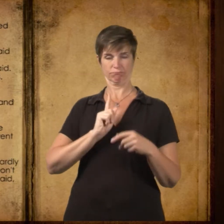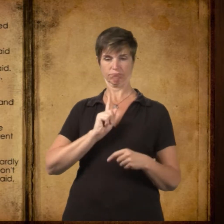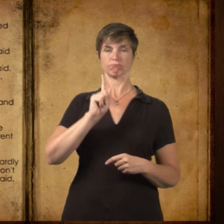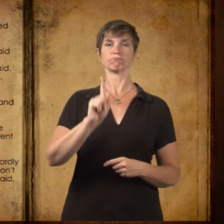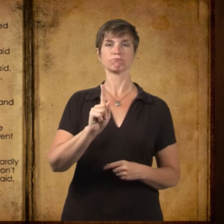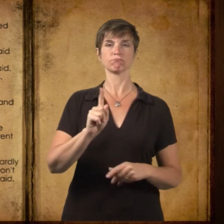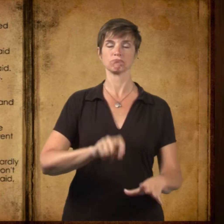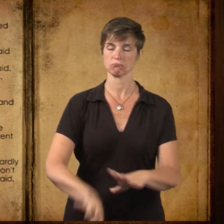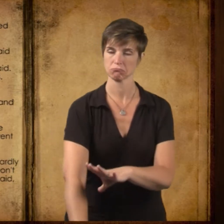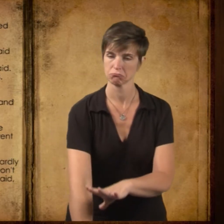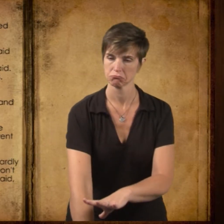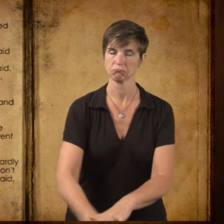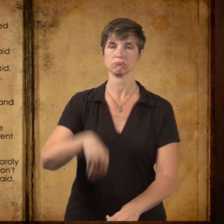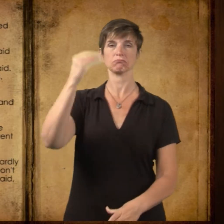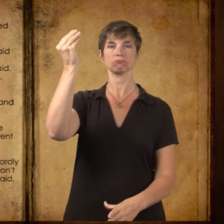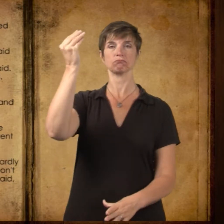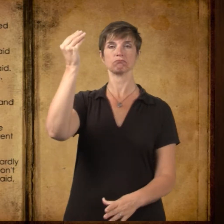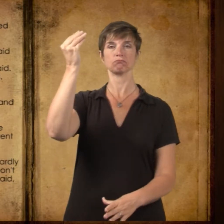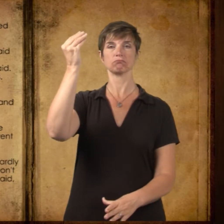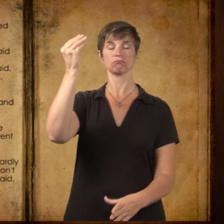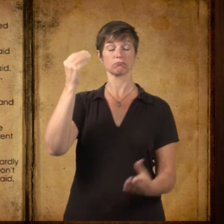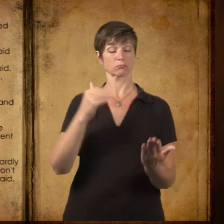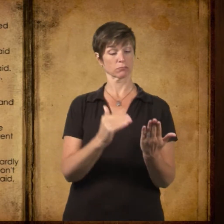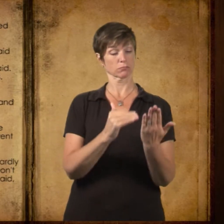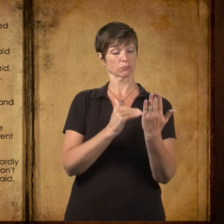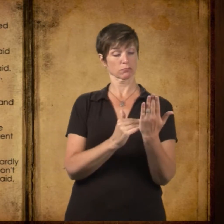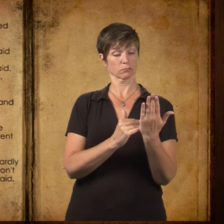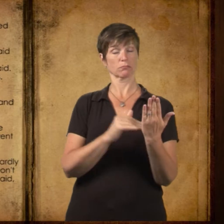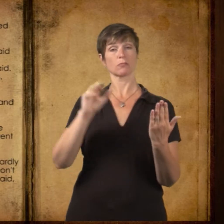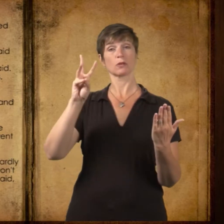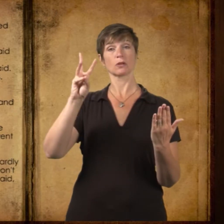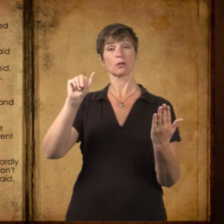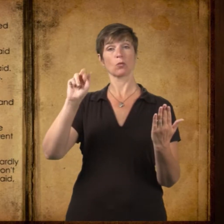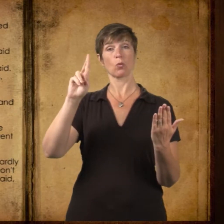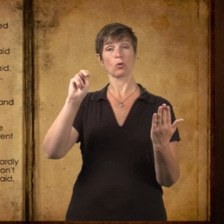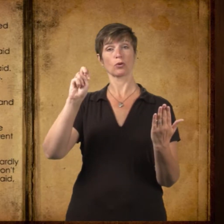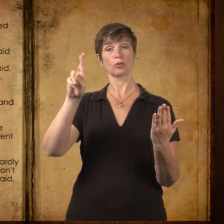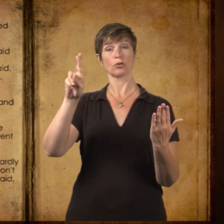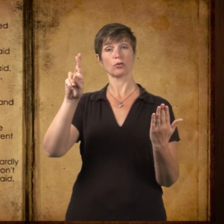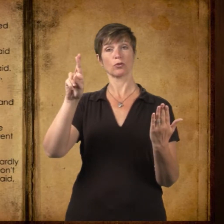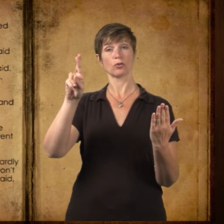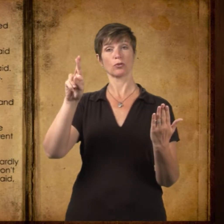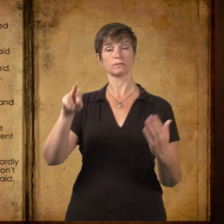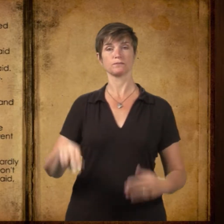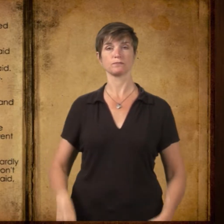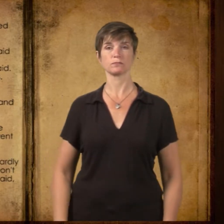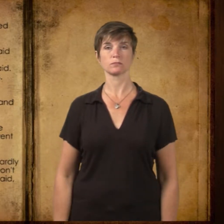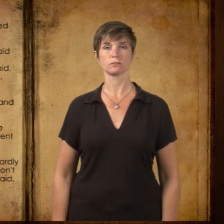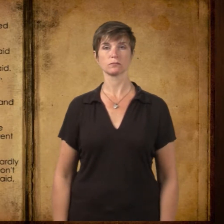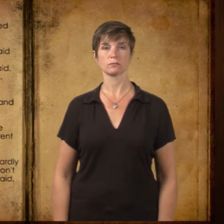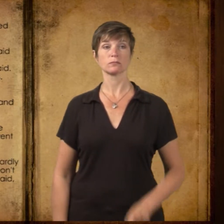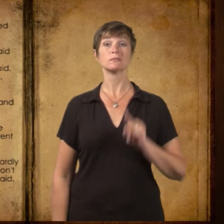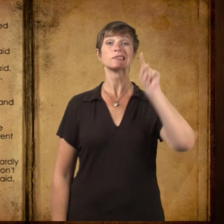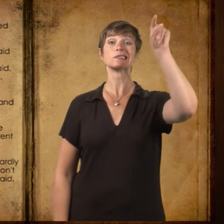own name and then stepped forward precisely and selected a slip from the box. Then he called, Warner!